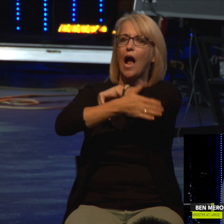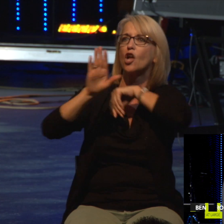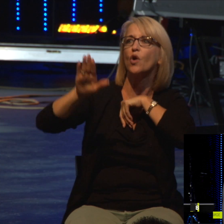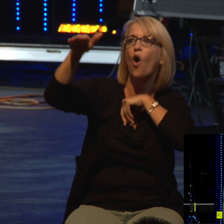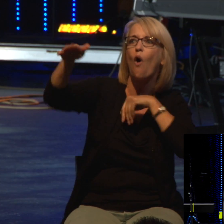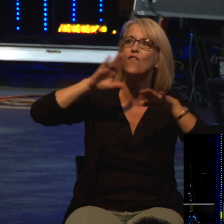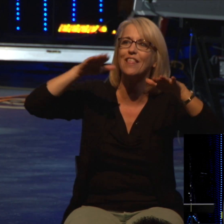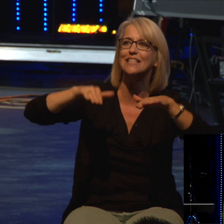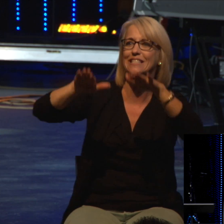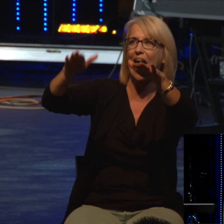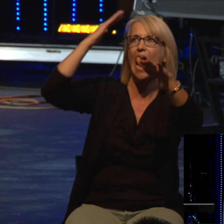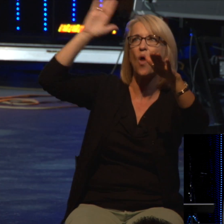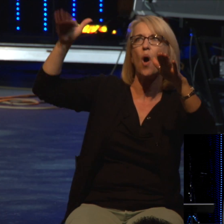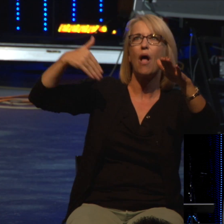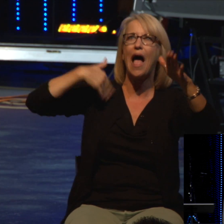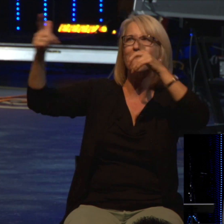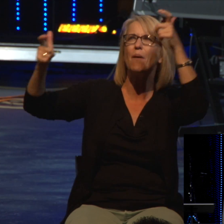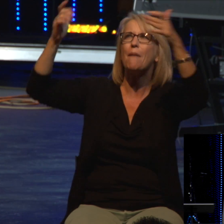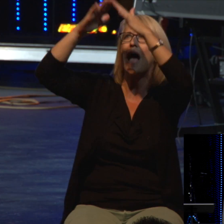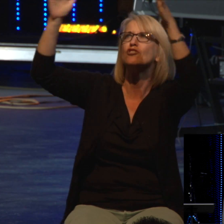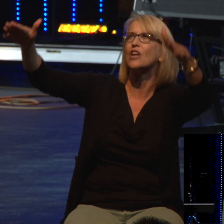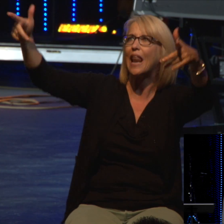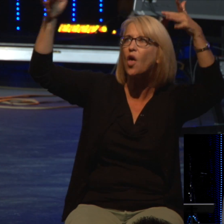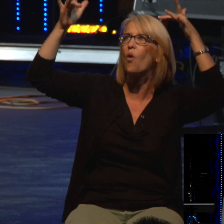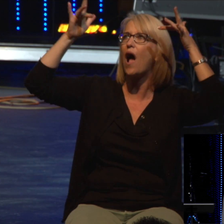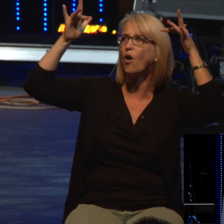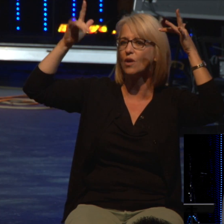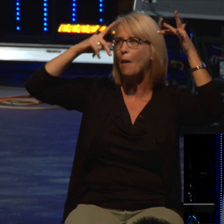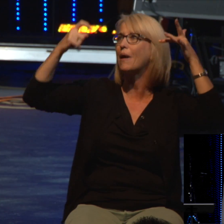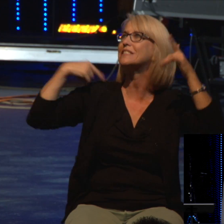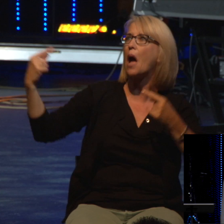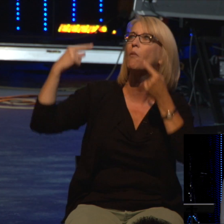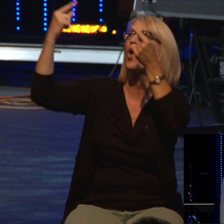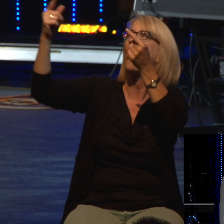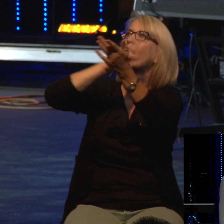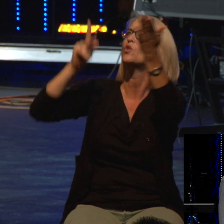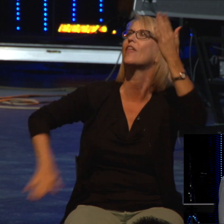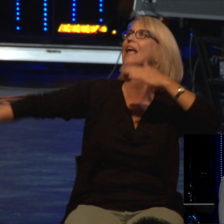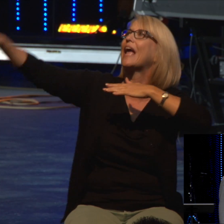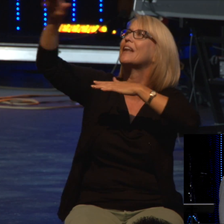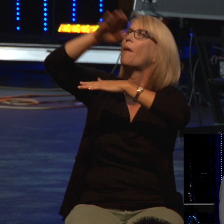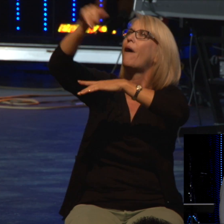and I know I'll have a mansion, and I know I'll have a crown, for I'm bound for the kingdom of the free.